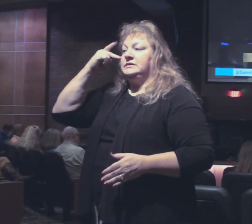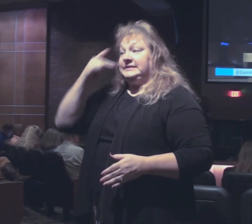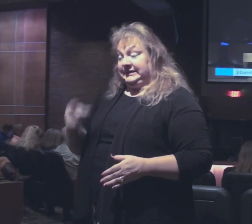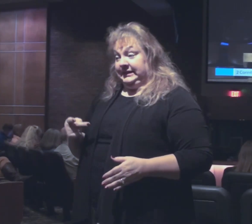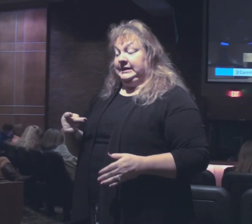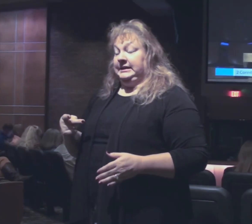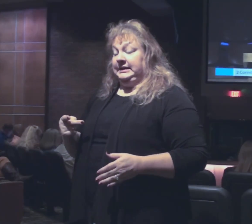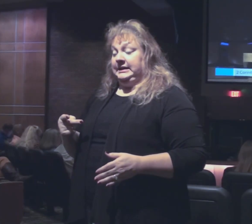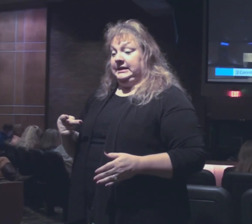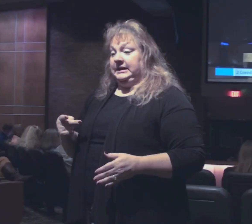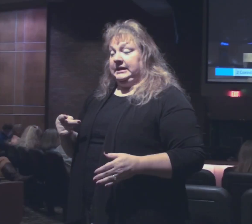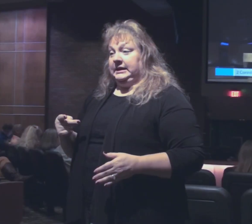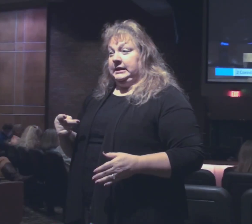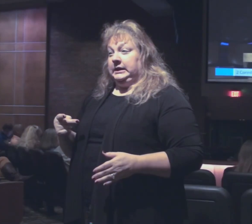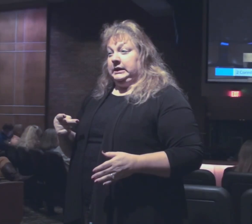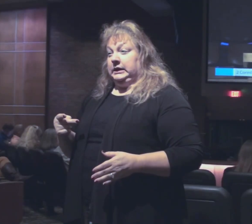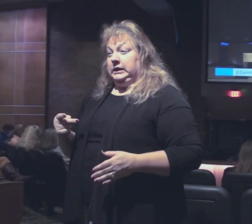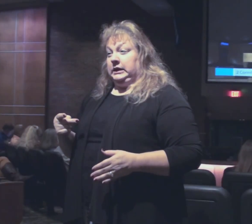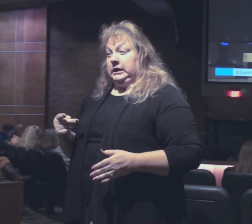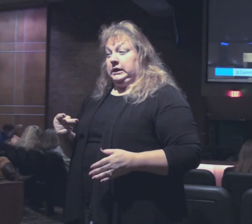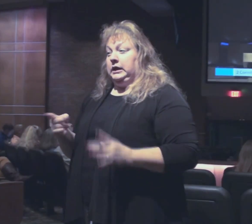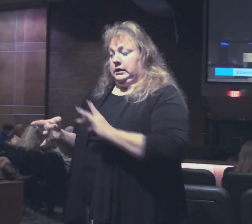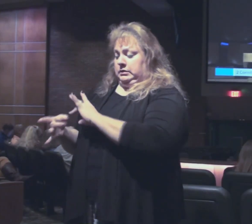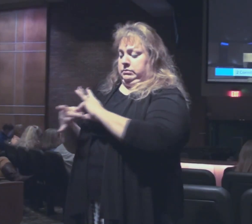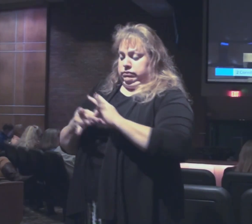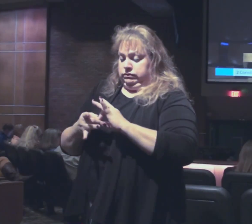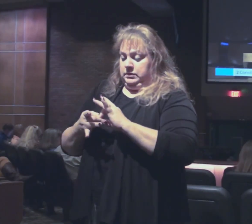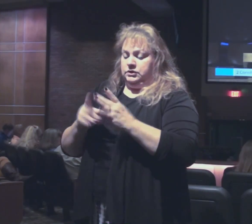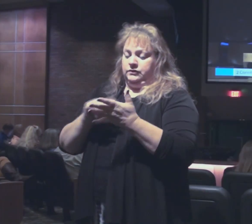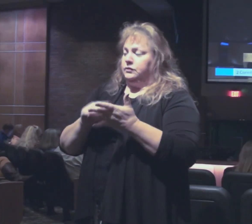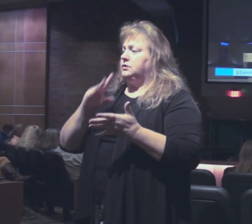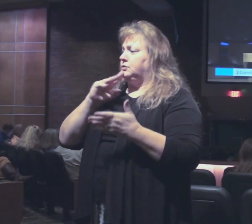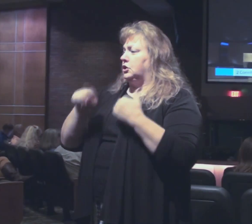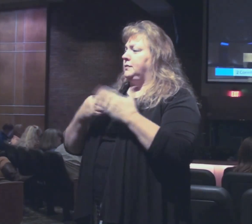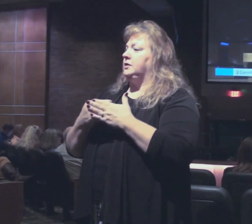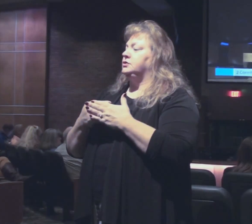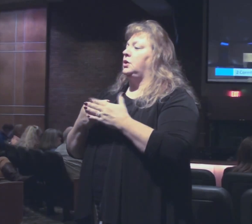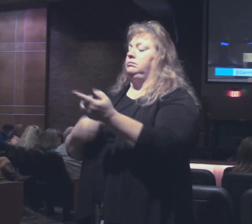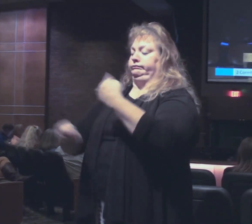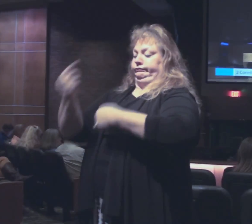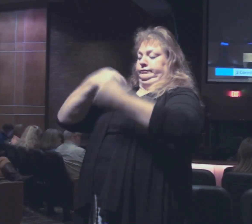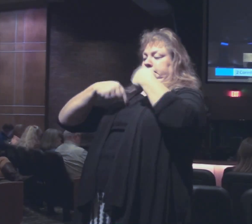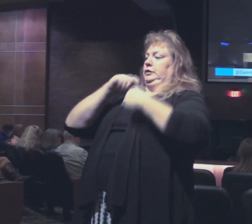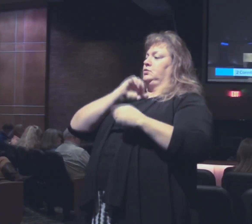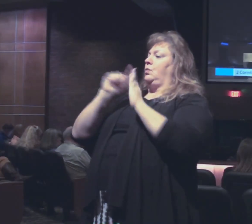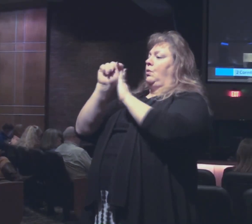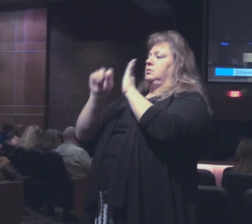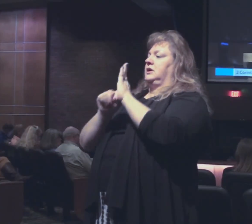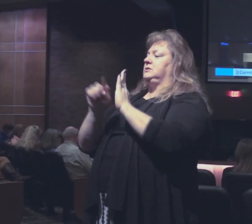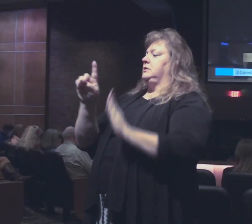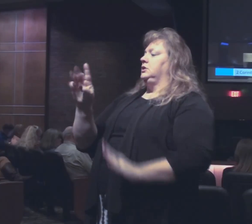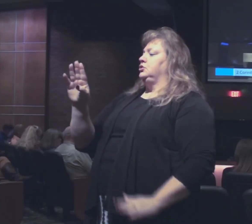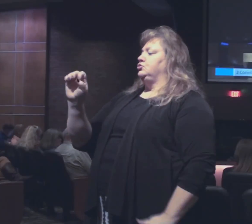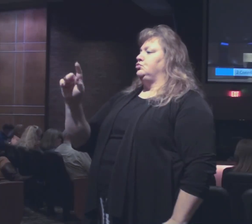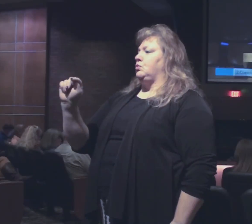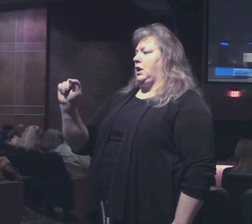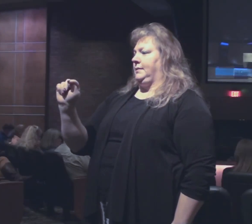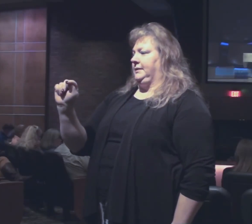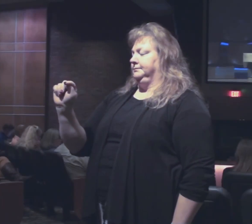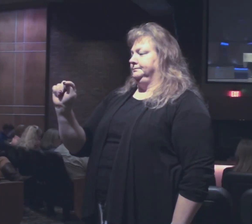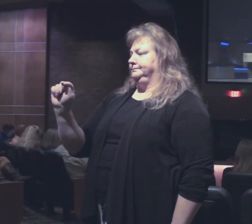they relate to some of the passages we've looked at. So come back to the Old Testament, to the book of Deuteronomy.